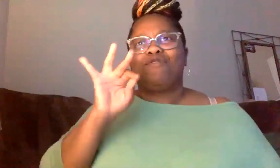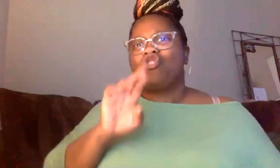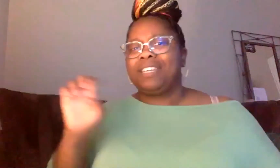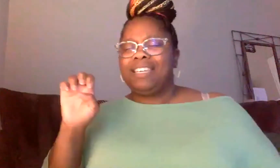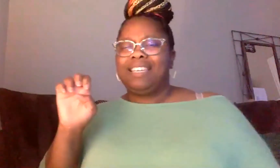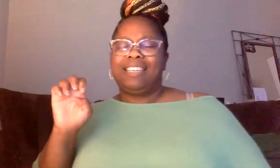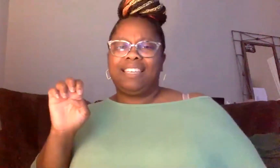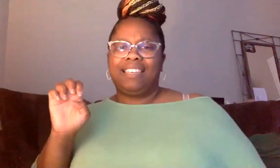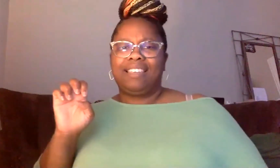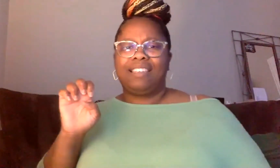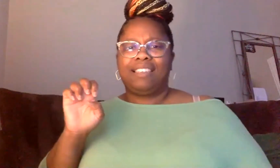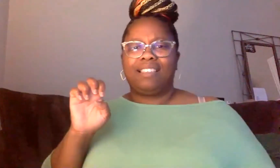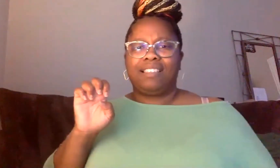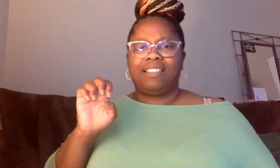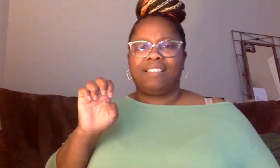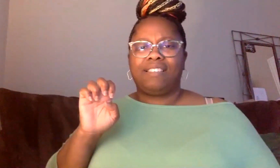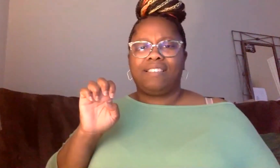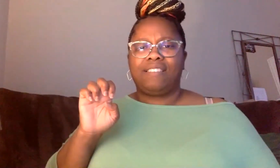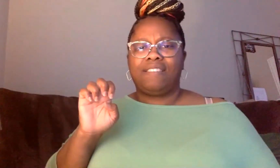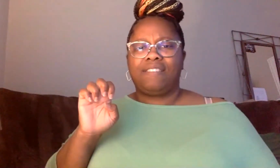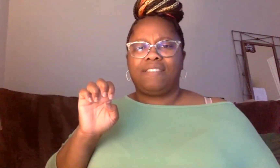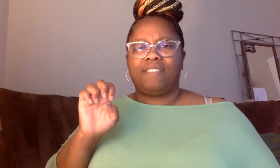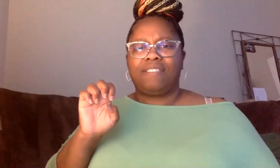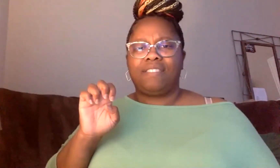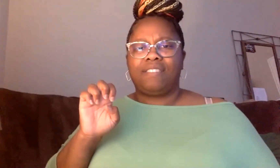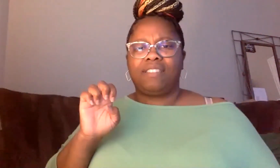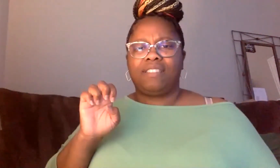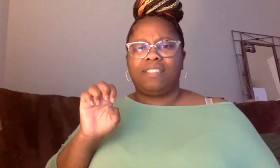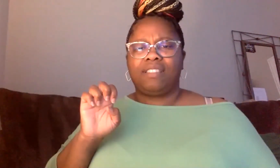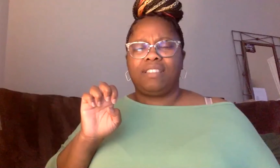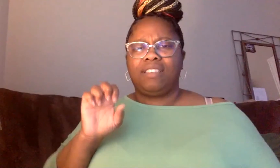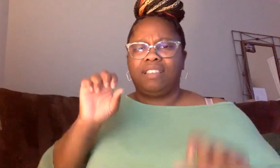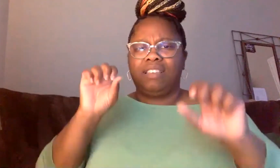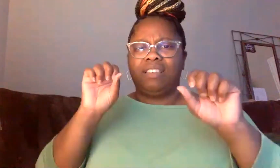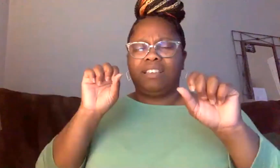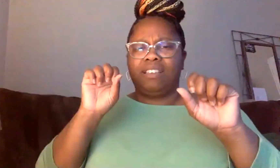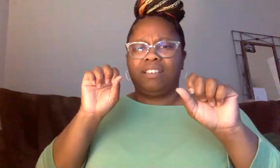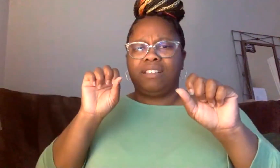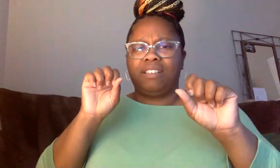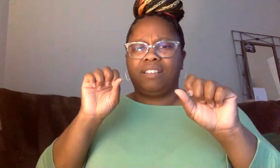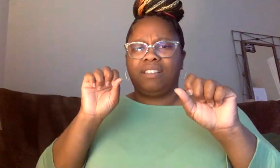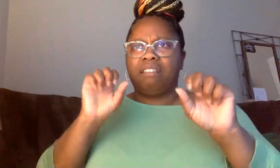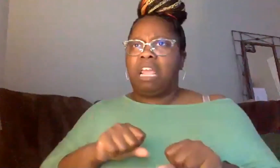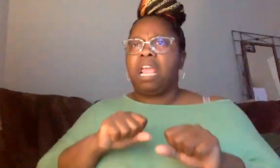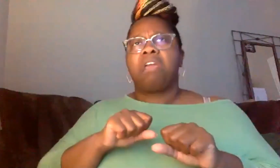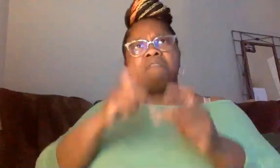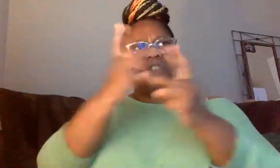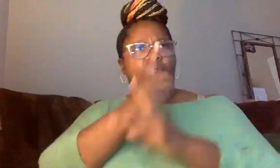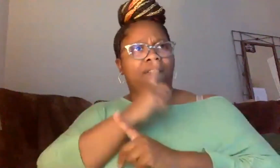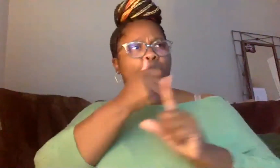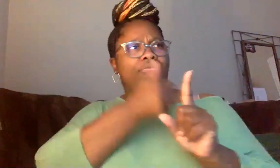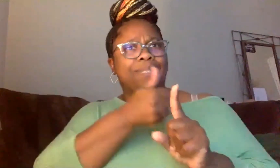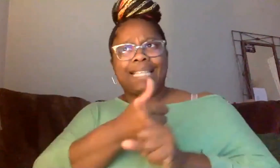actually figure out things off of, off of just the, the assets and what, what, what is out, what is out there in the world that it has to